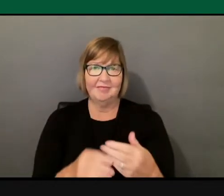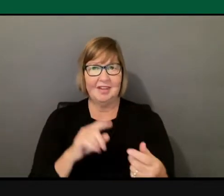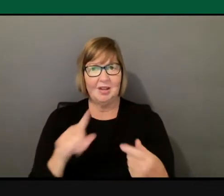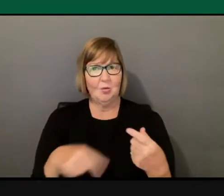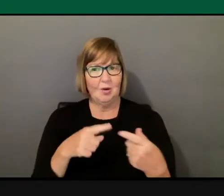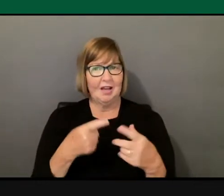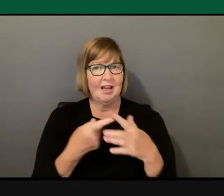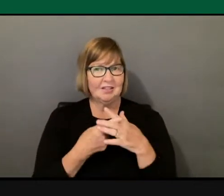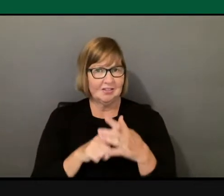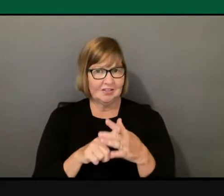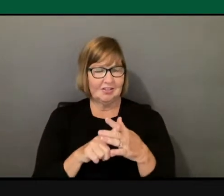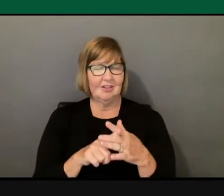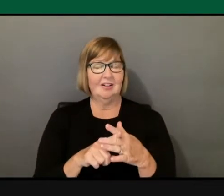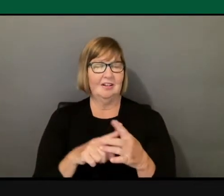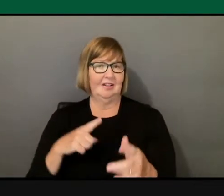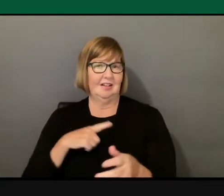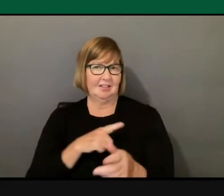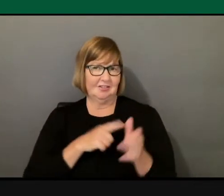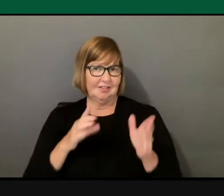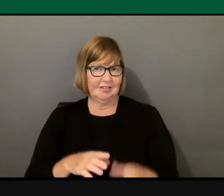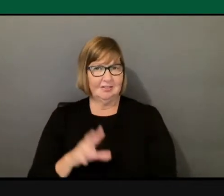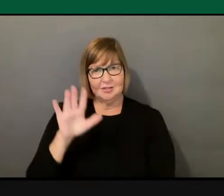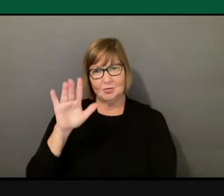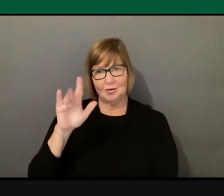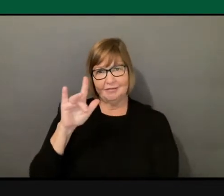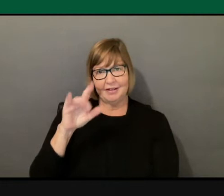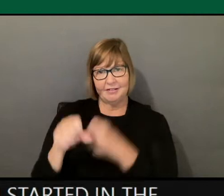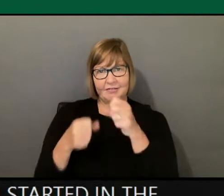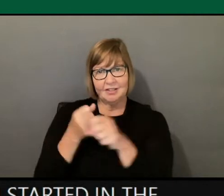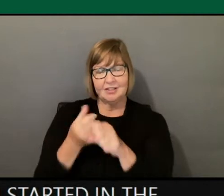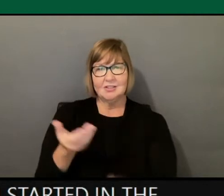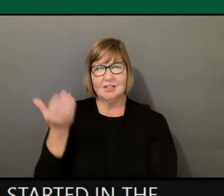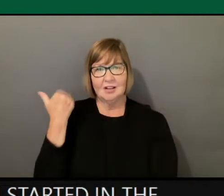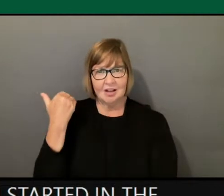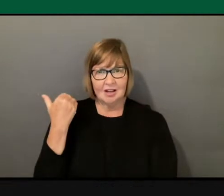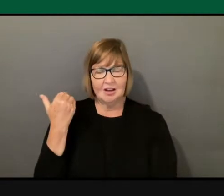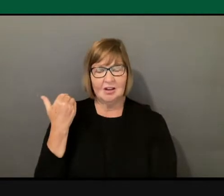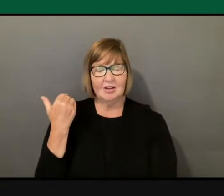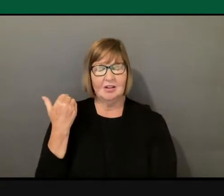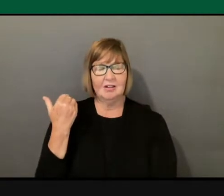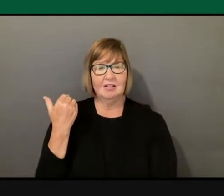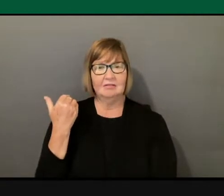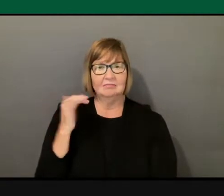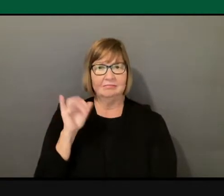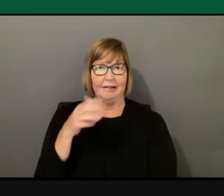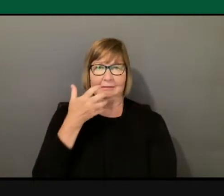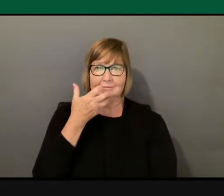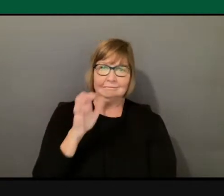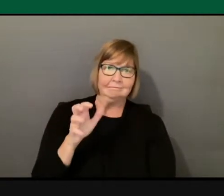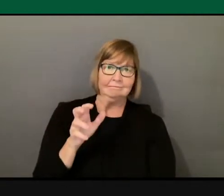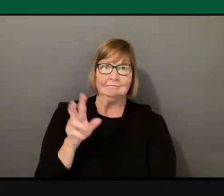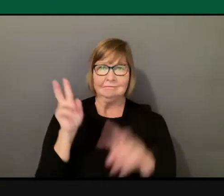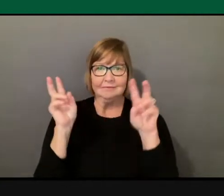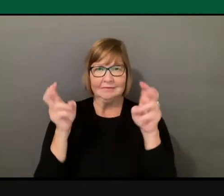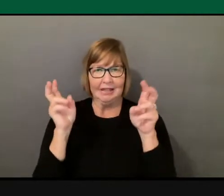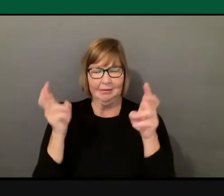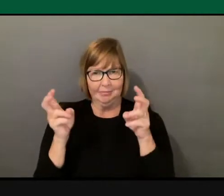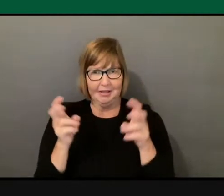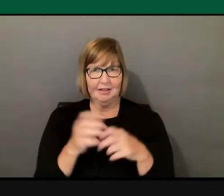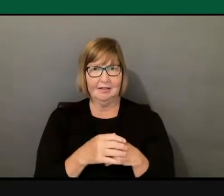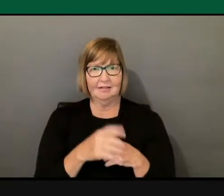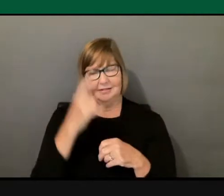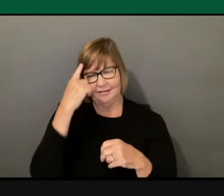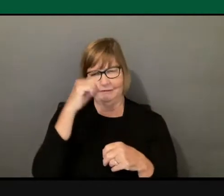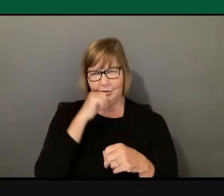25 years ago. It was controversial, highly controversial, not for me,